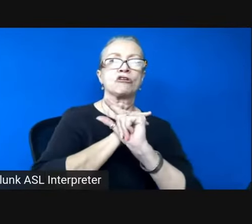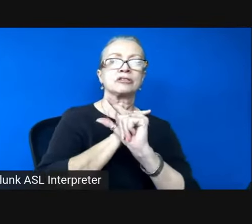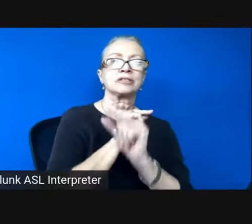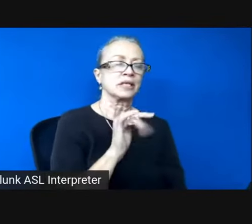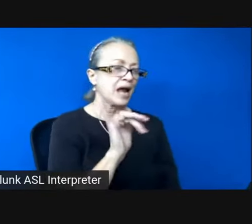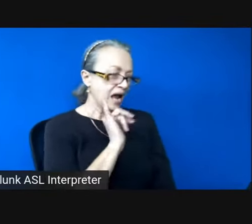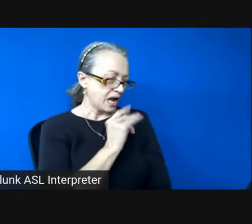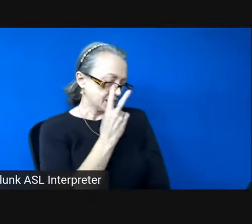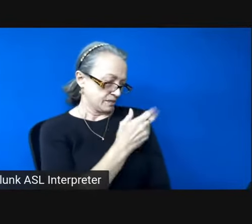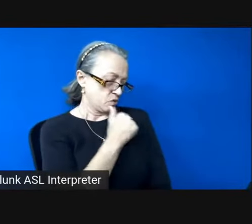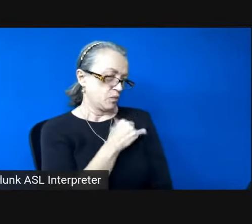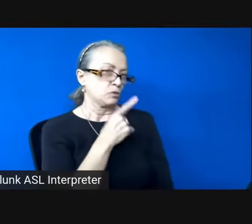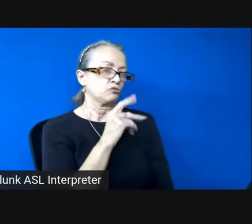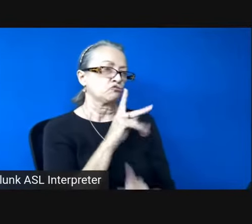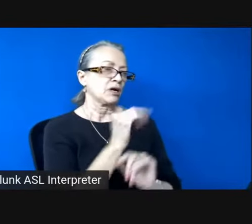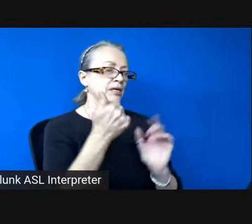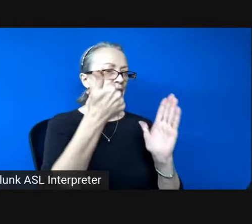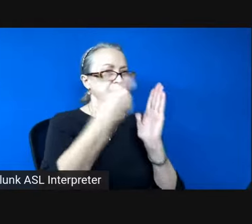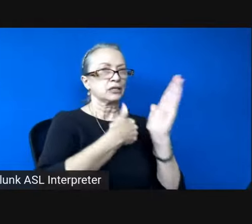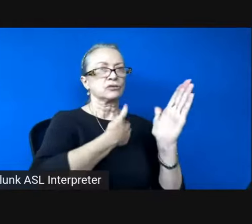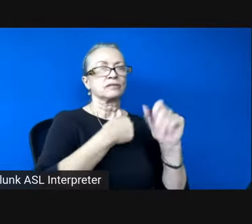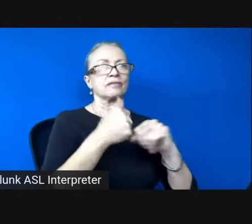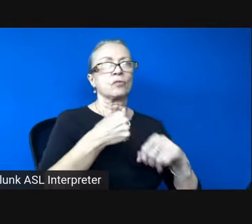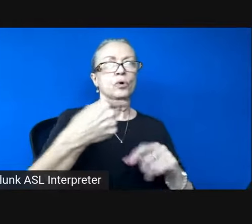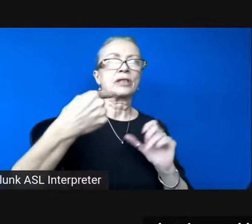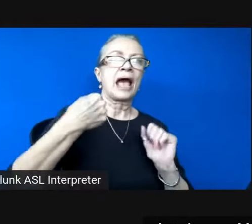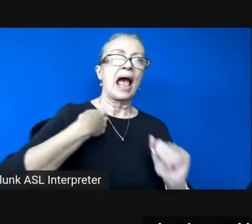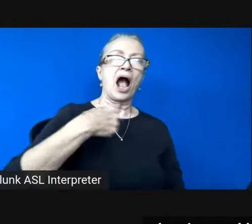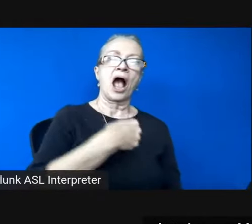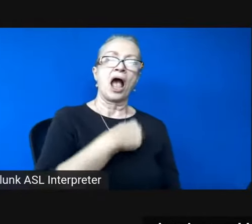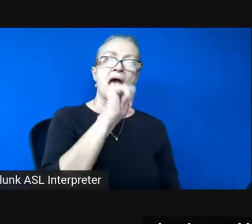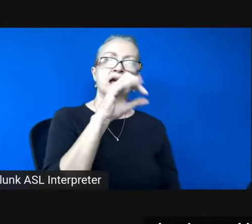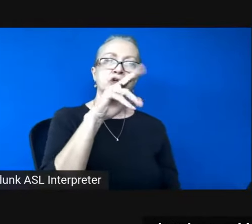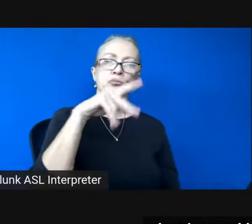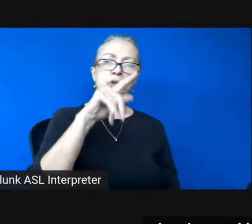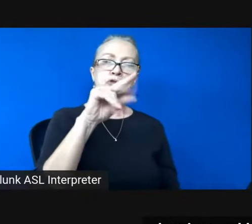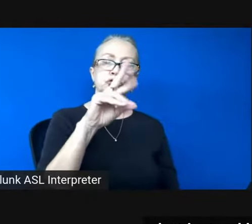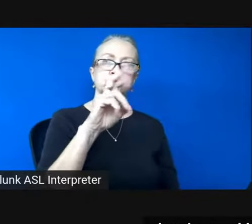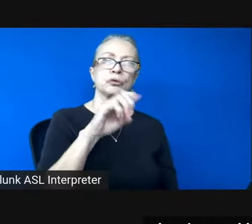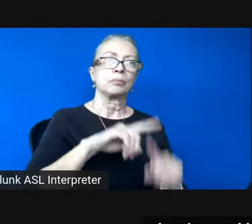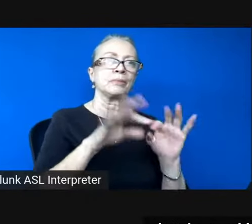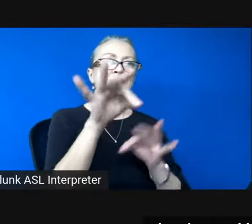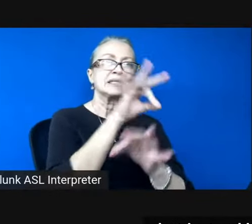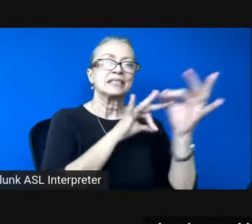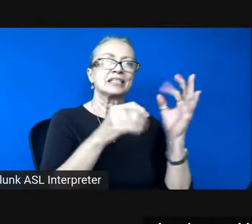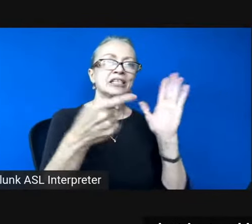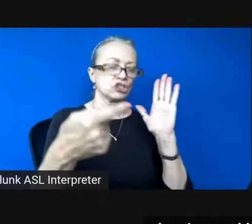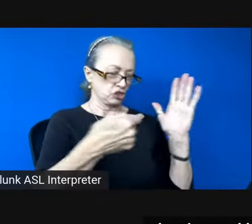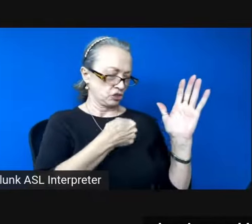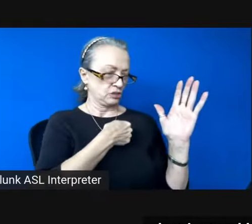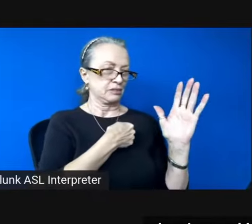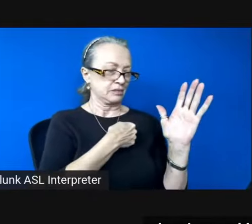tried to kill herself with an acupuncture needle but instead hit a vital point and